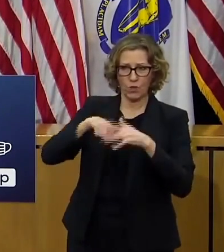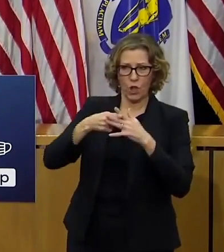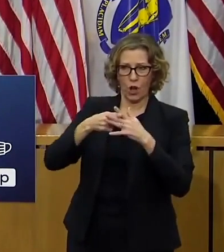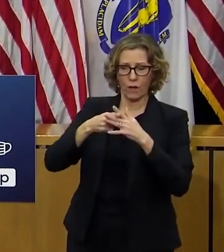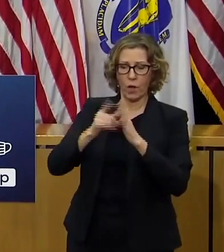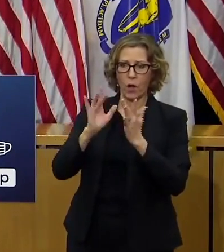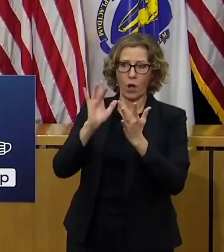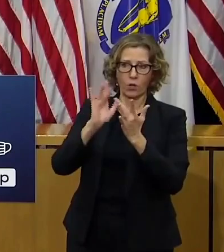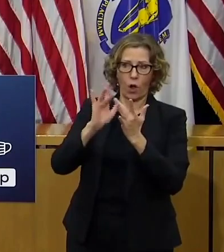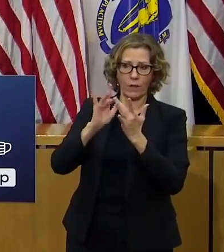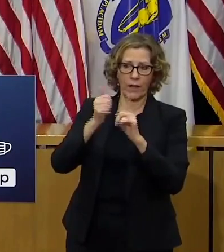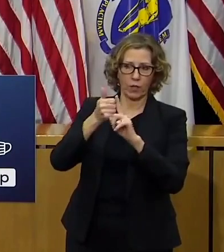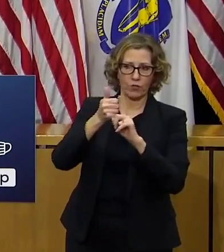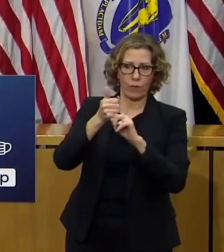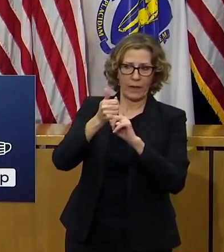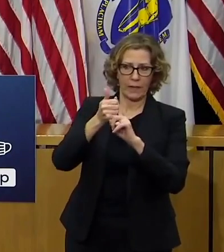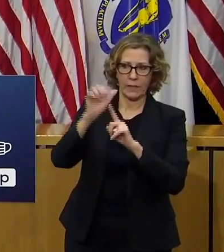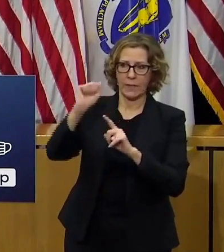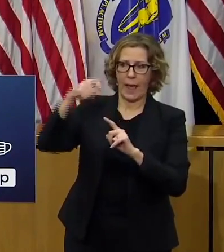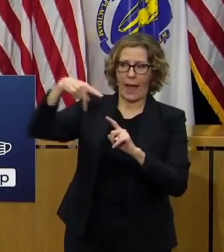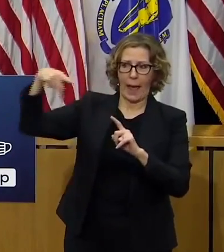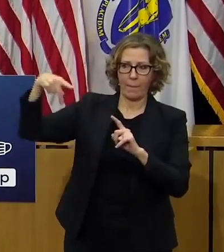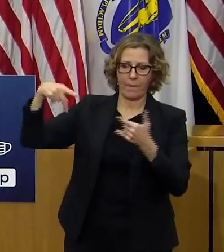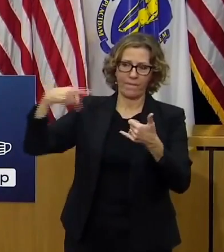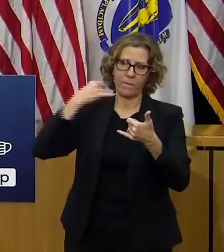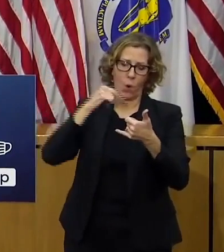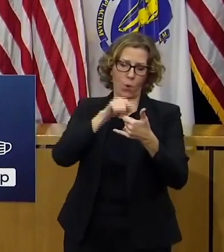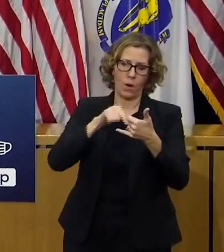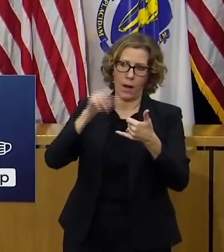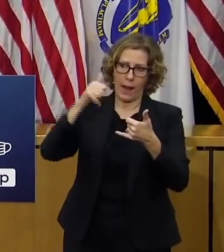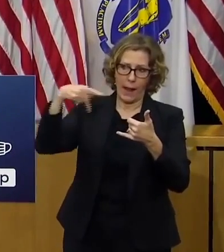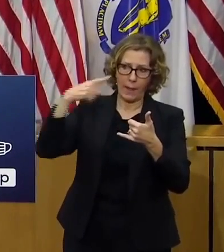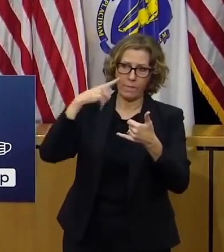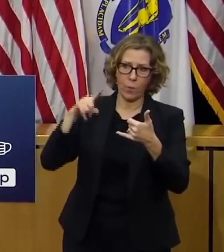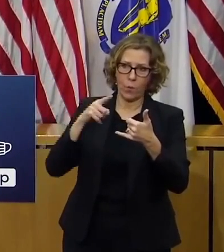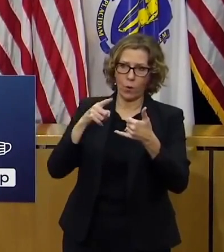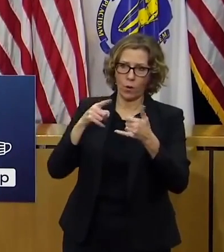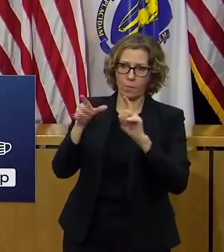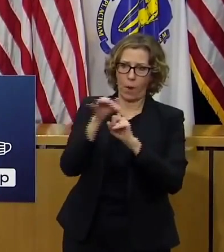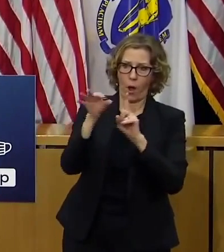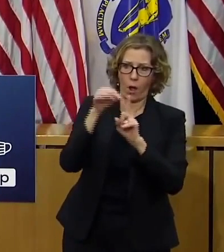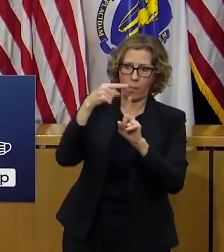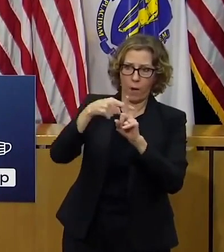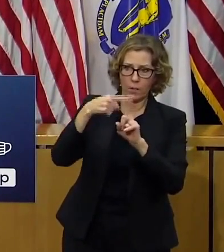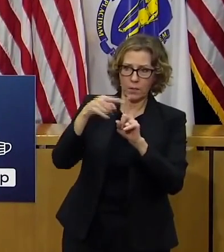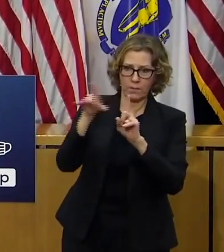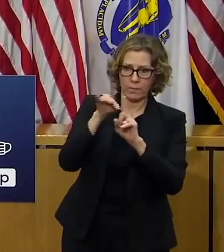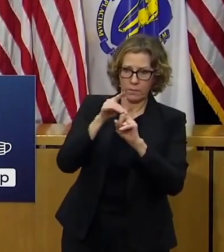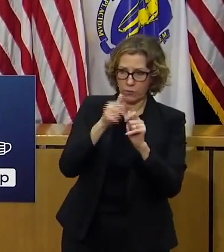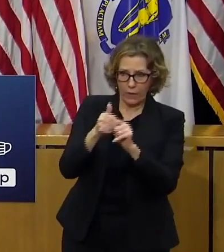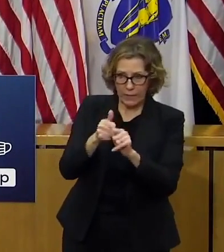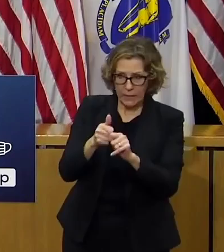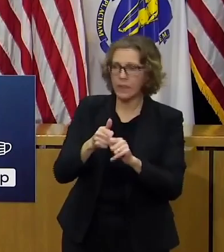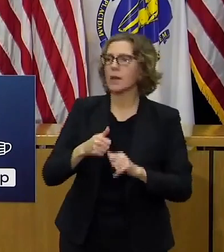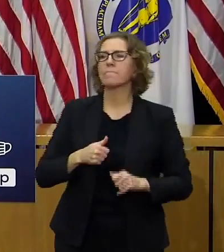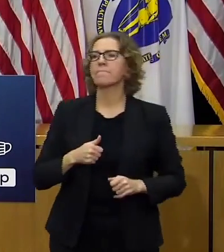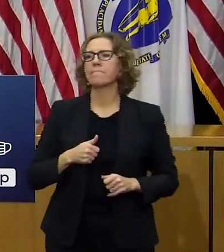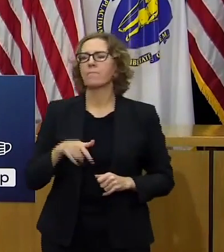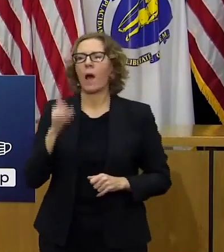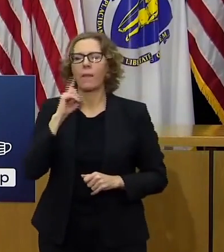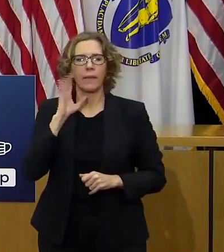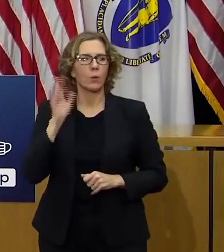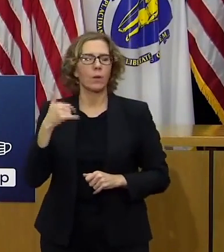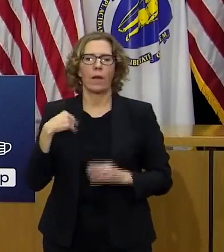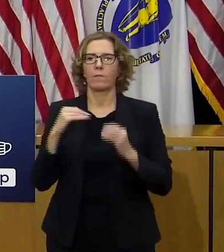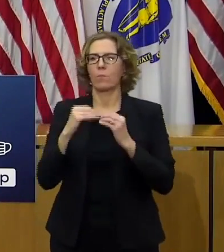um i know lewis and the gang are talking about this i don't know where they are can we i think we're probably going to be in front of you five times this